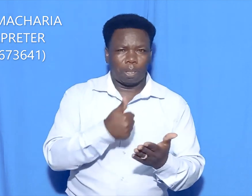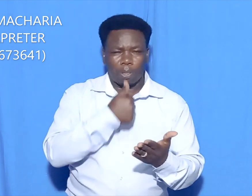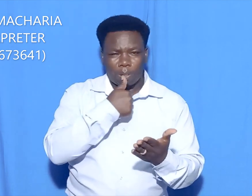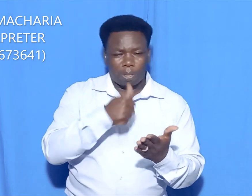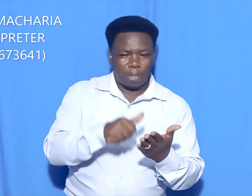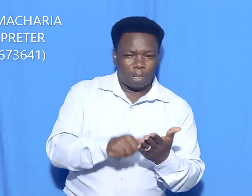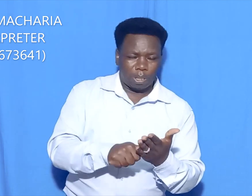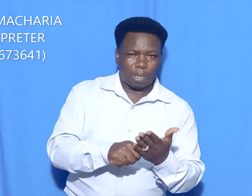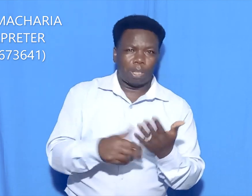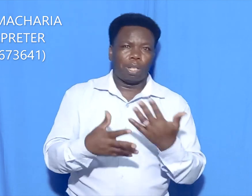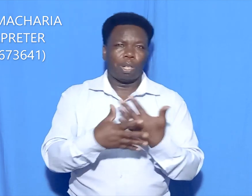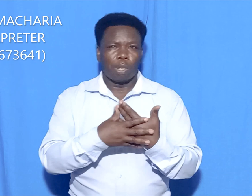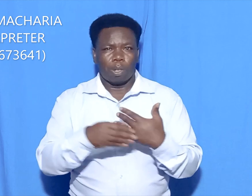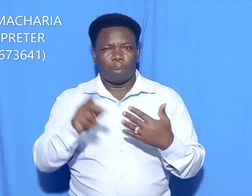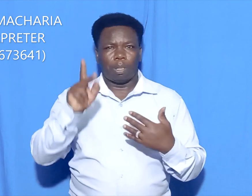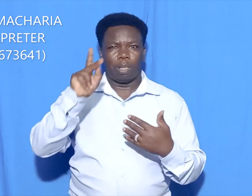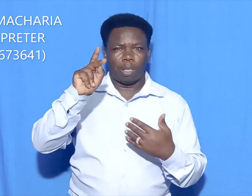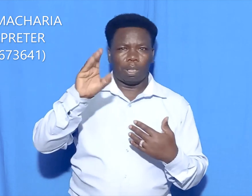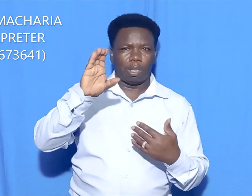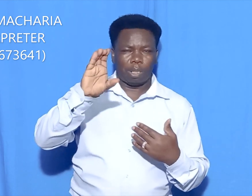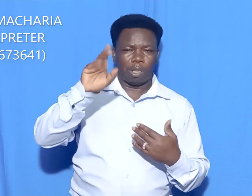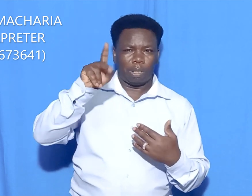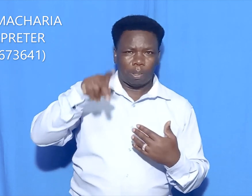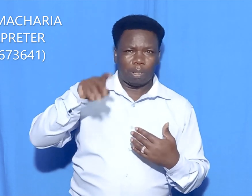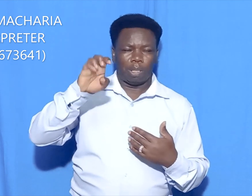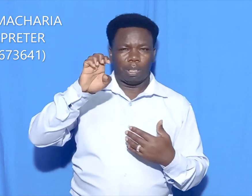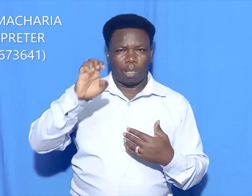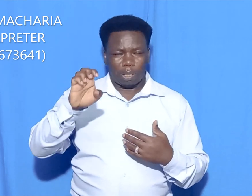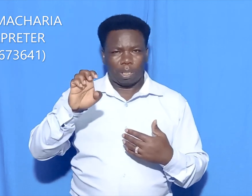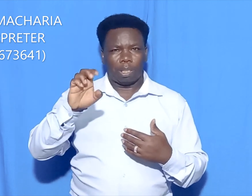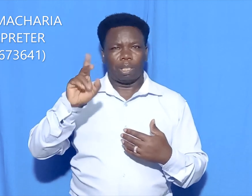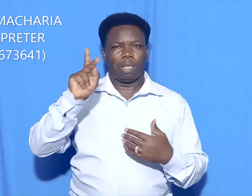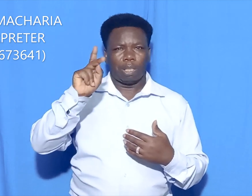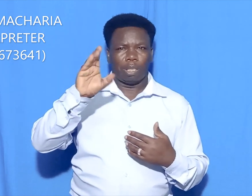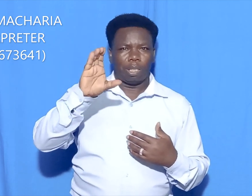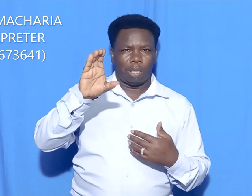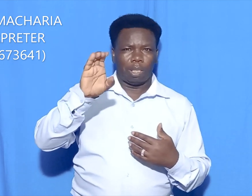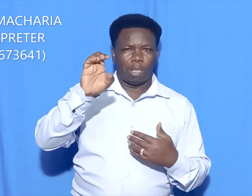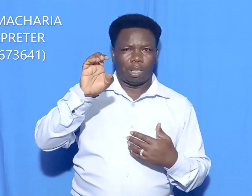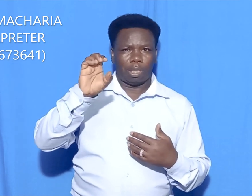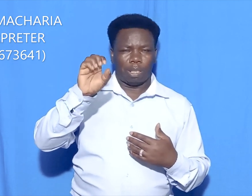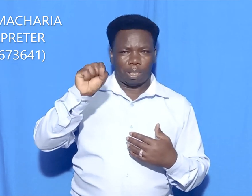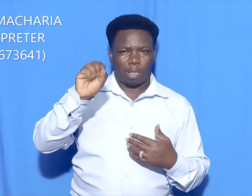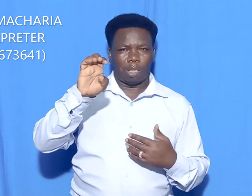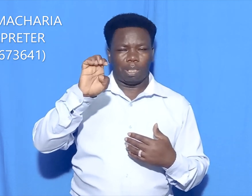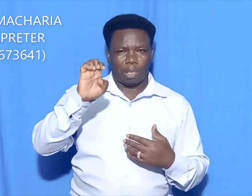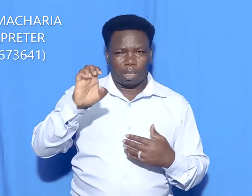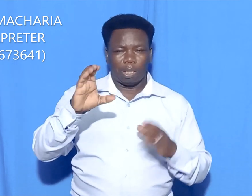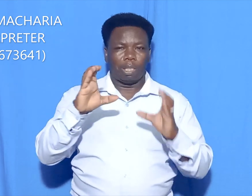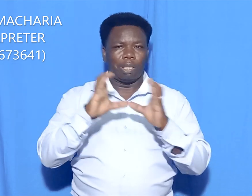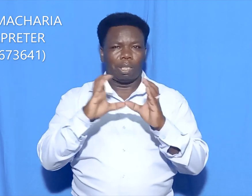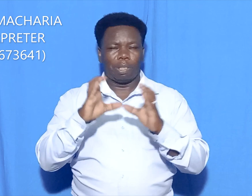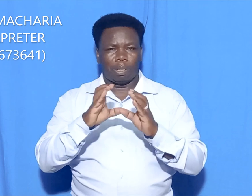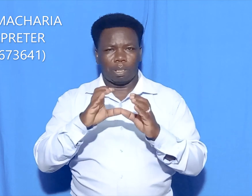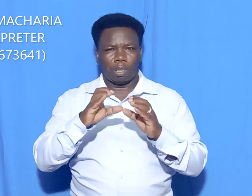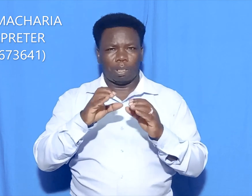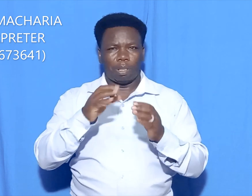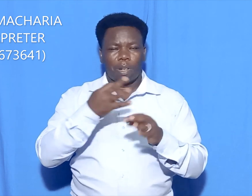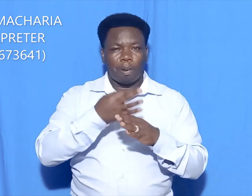and KCNC results need four certificates. Control living certificates, national